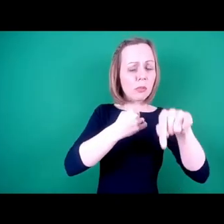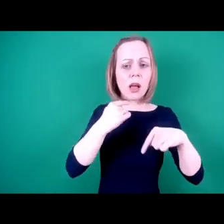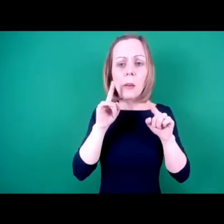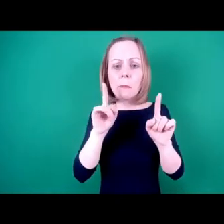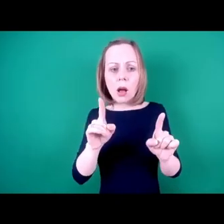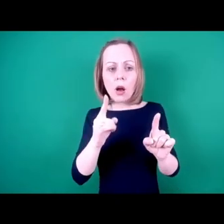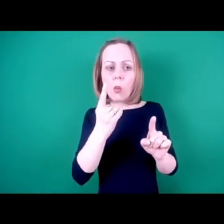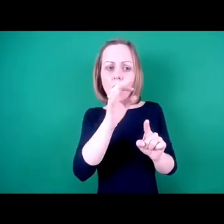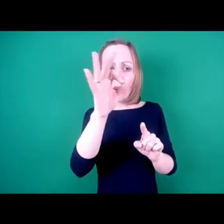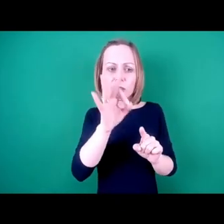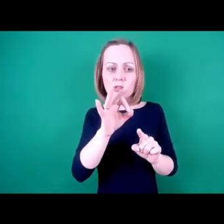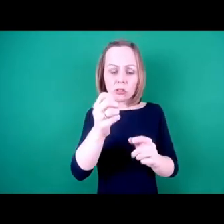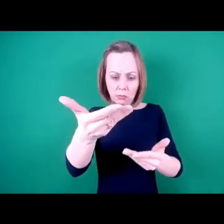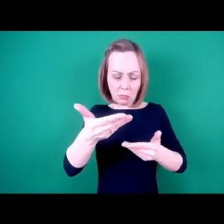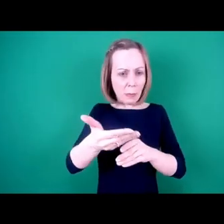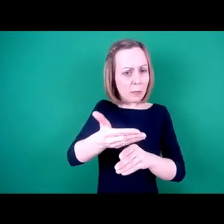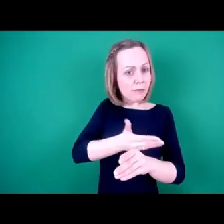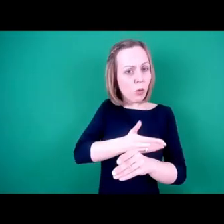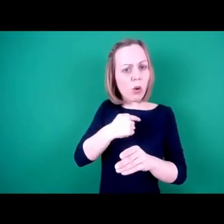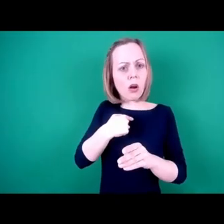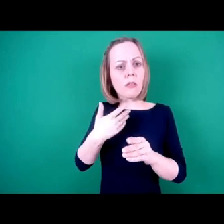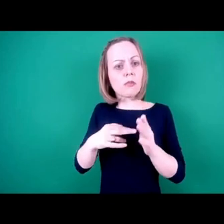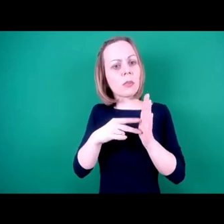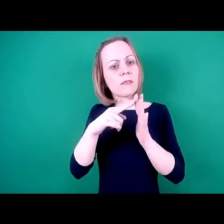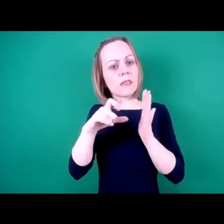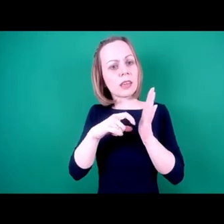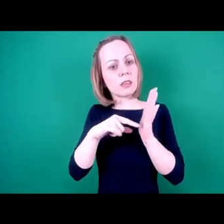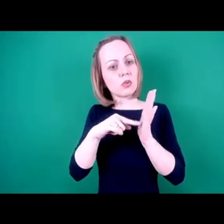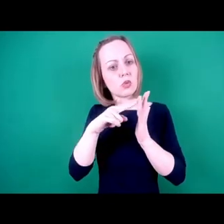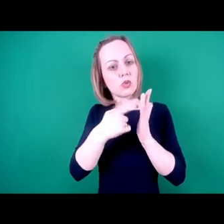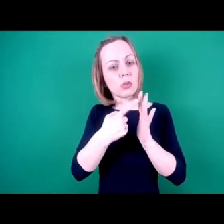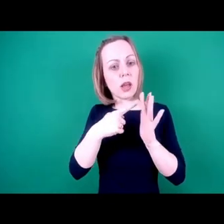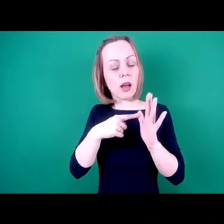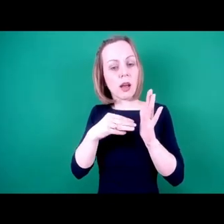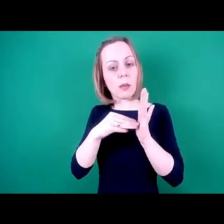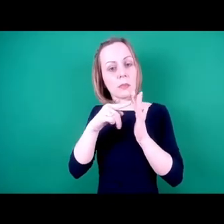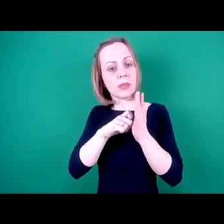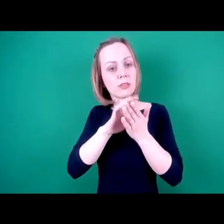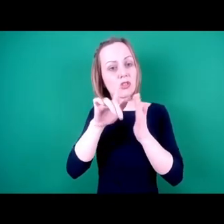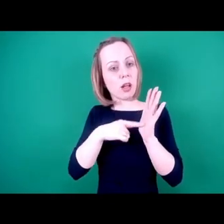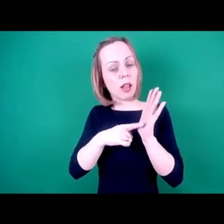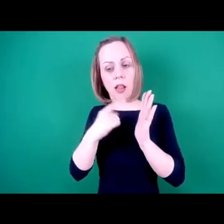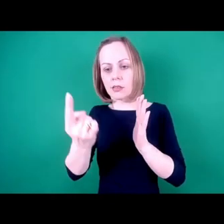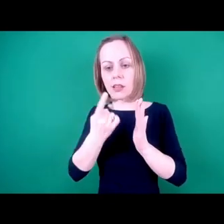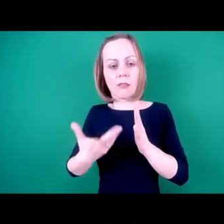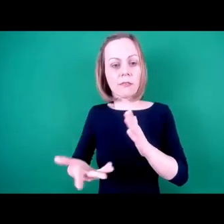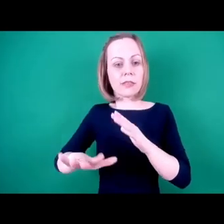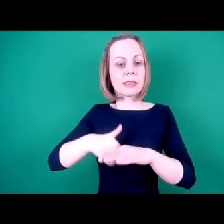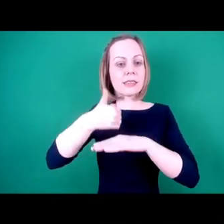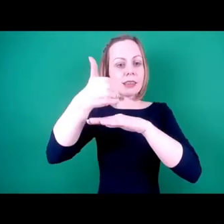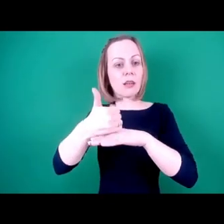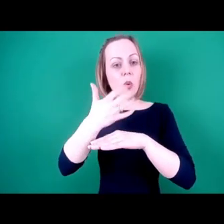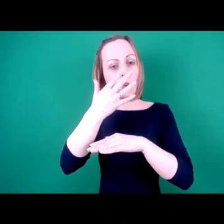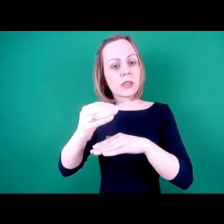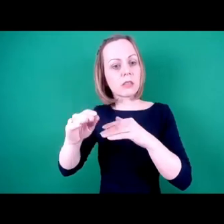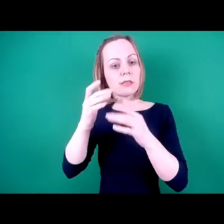in advance from Victoria Mitchell, who recently set up the Wolverton Gallery. Thank you for getting in